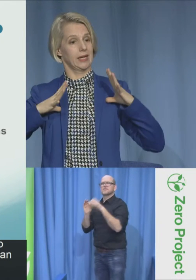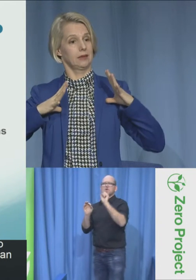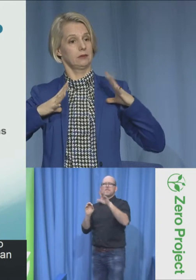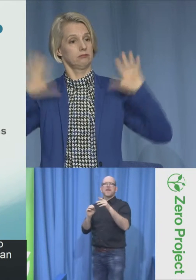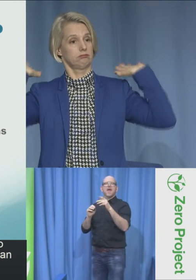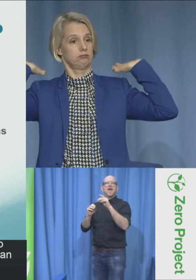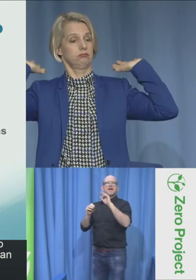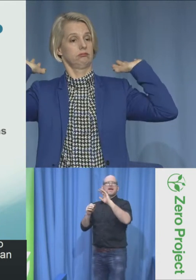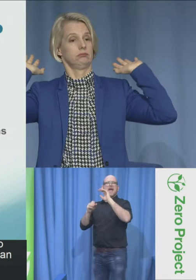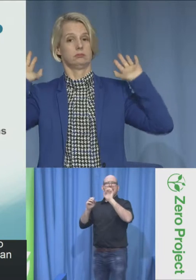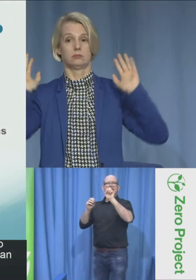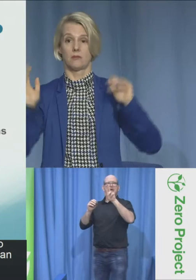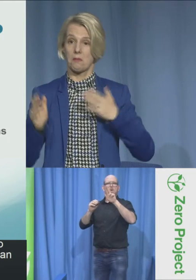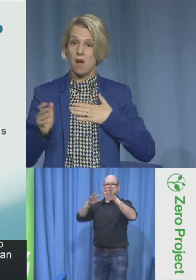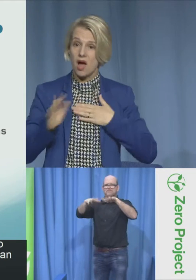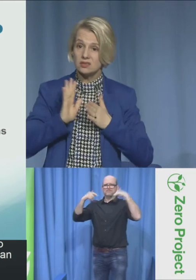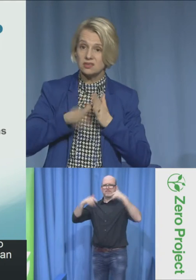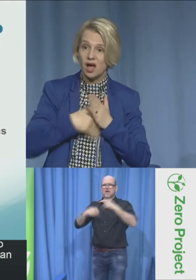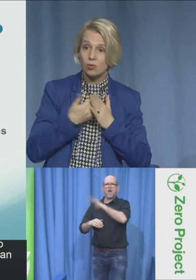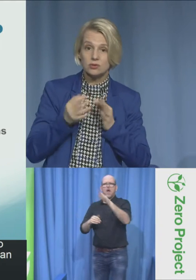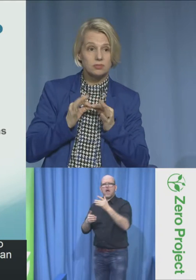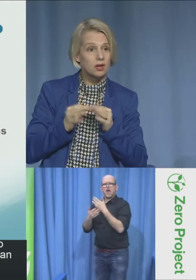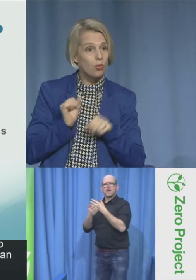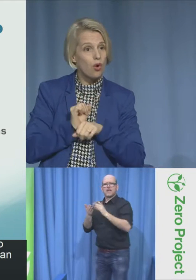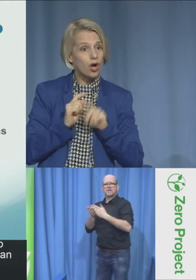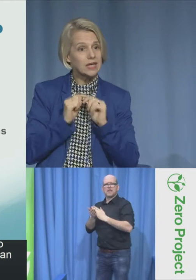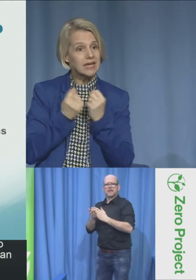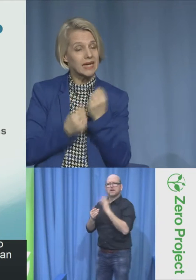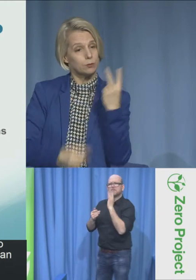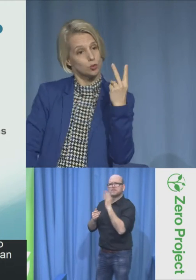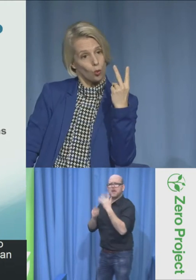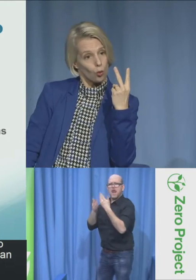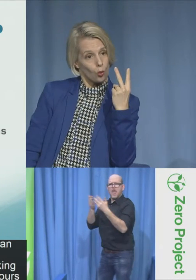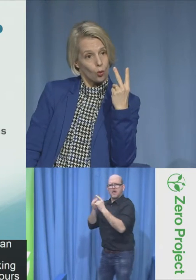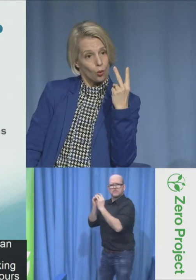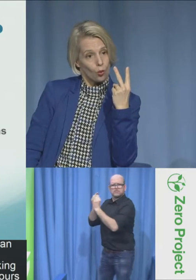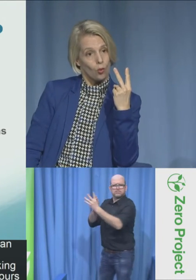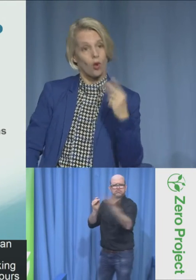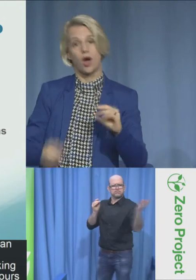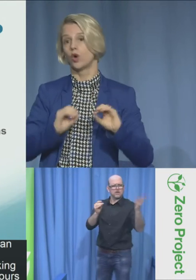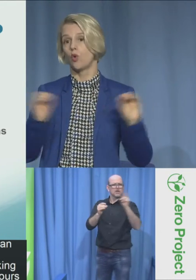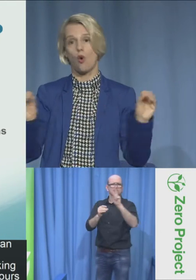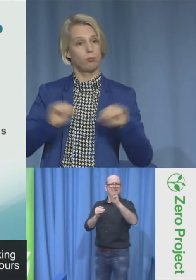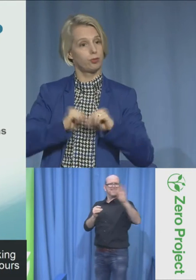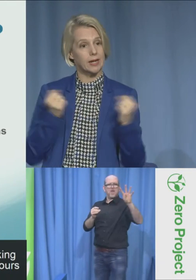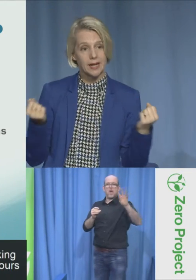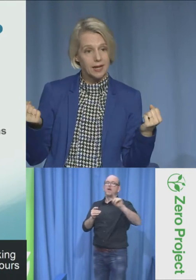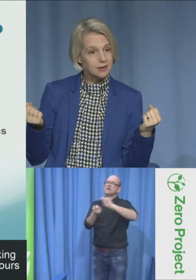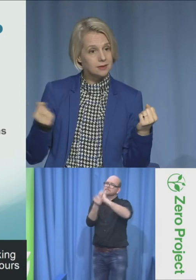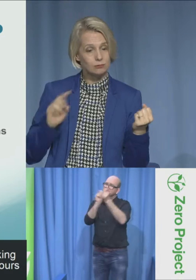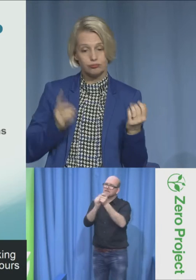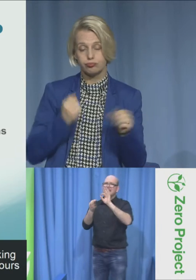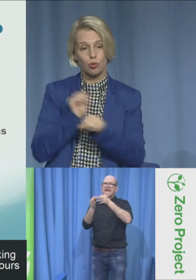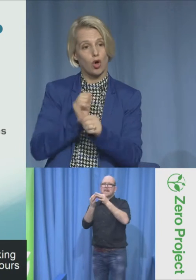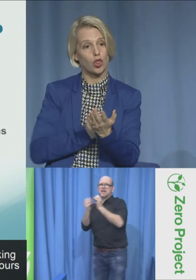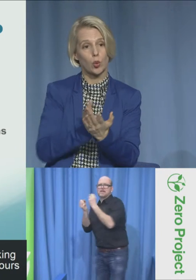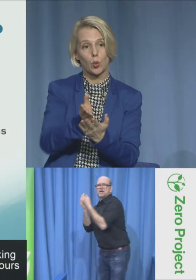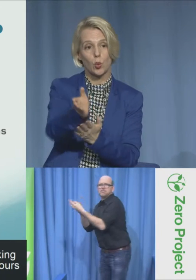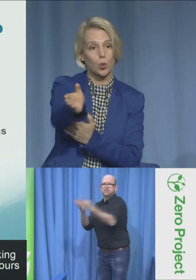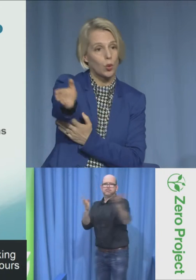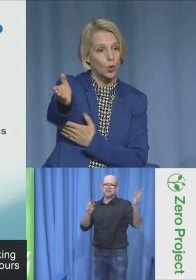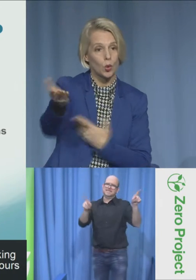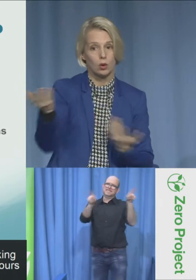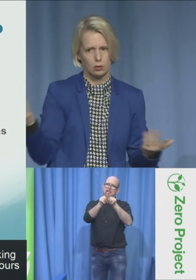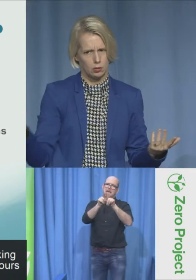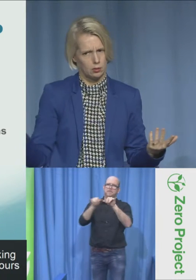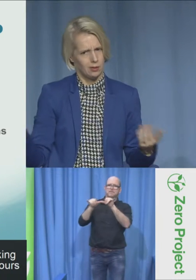more than four hours without a two-hour break. I have two interpreters who don't get any breaks.